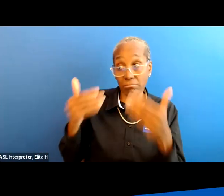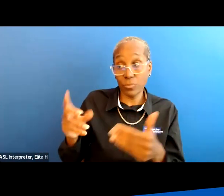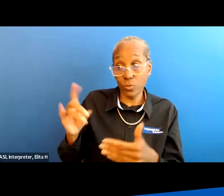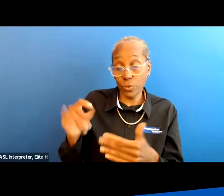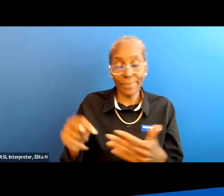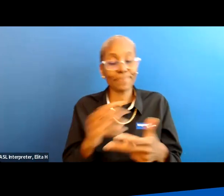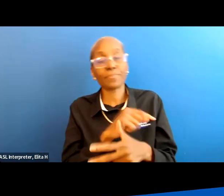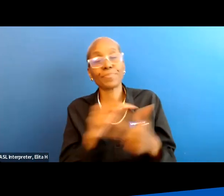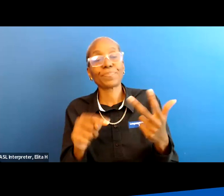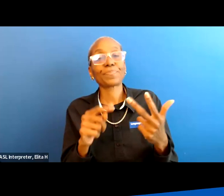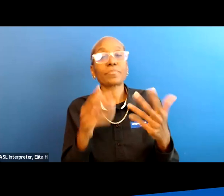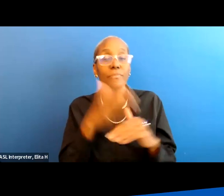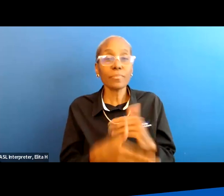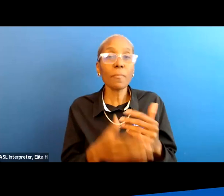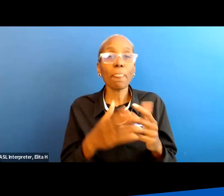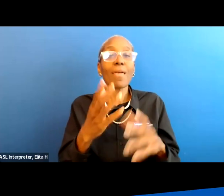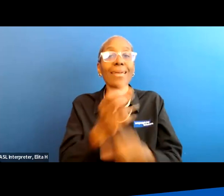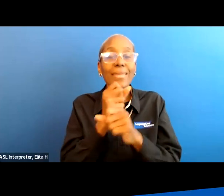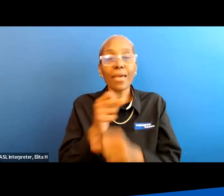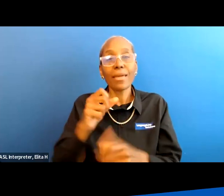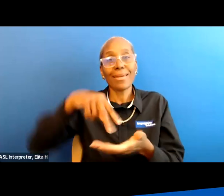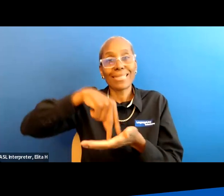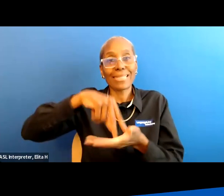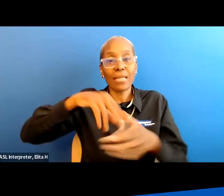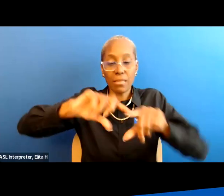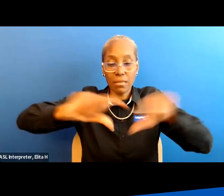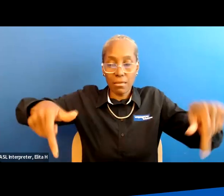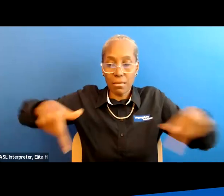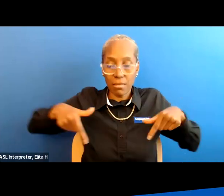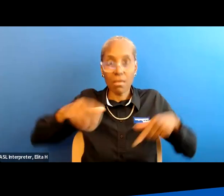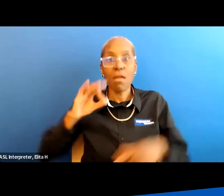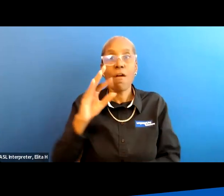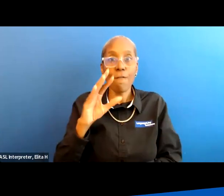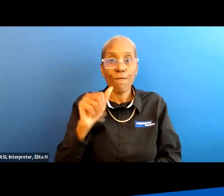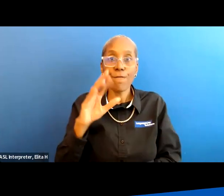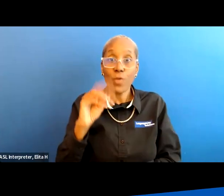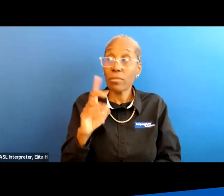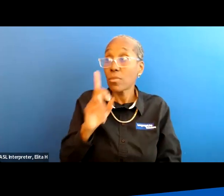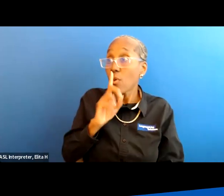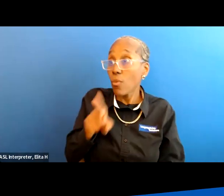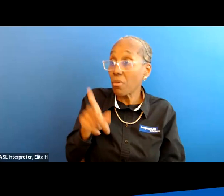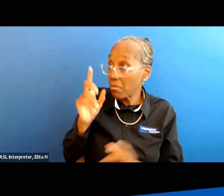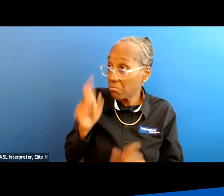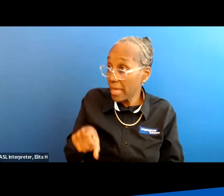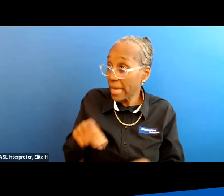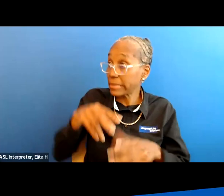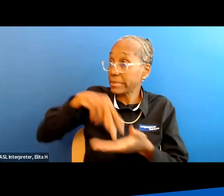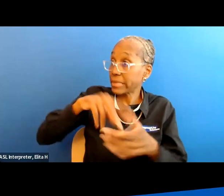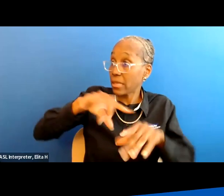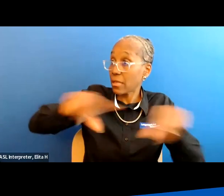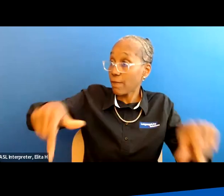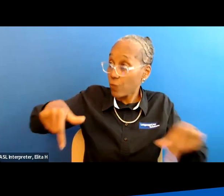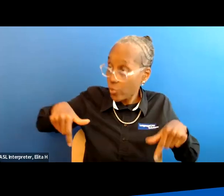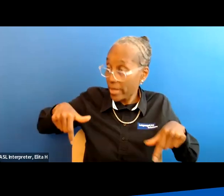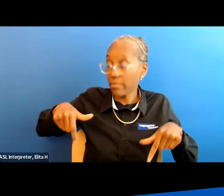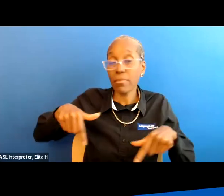then get a standing frame ask your health care professional first if they would order a standing frame so it it